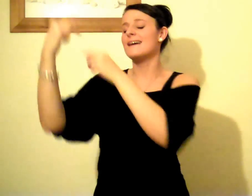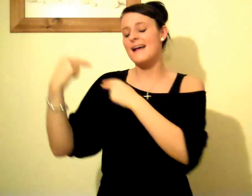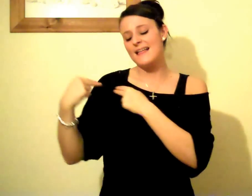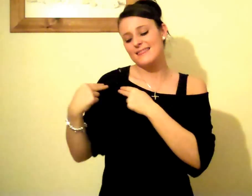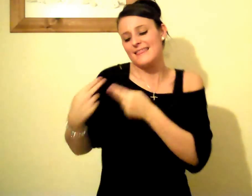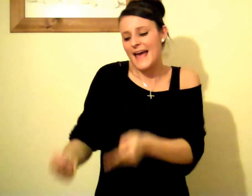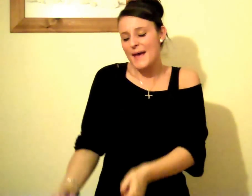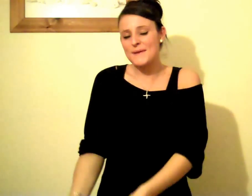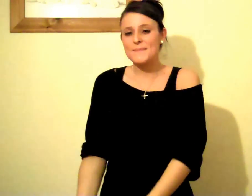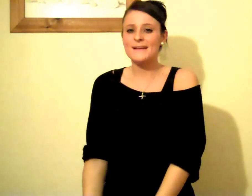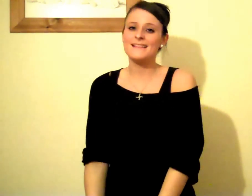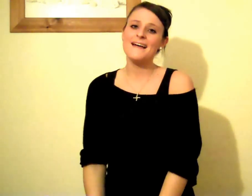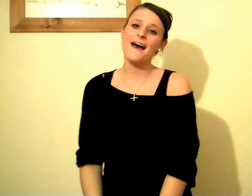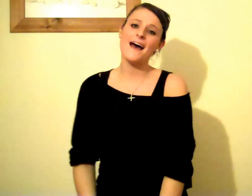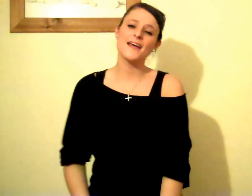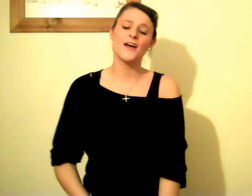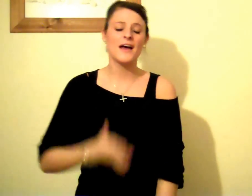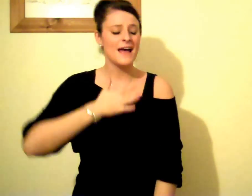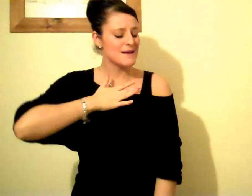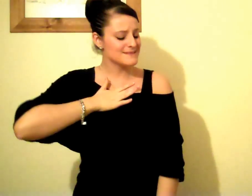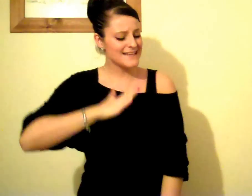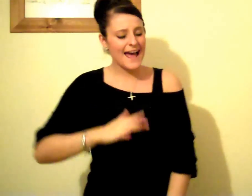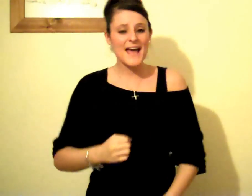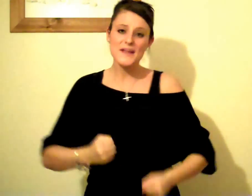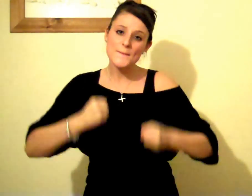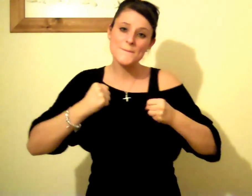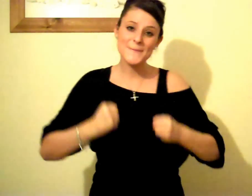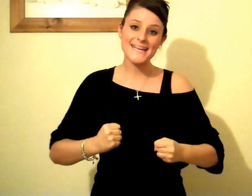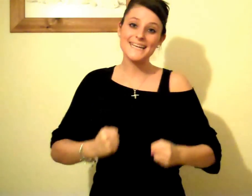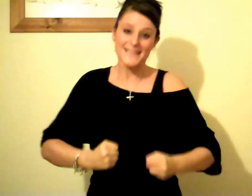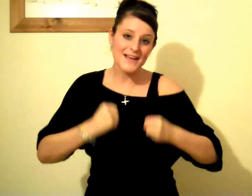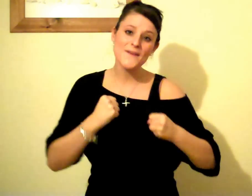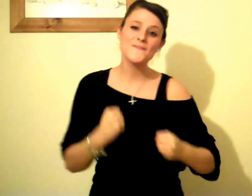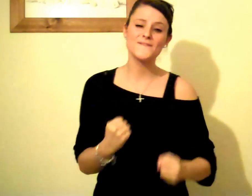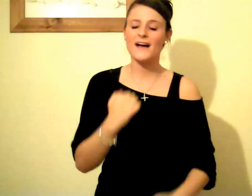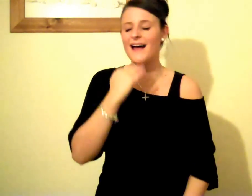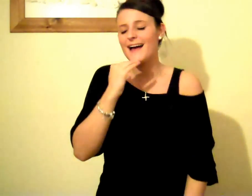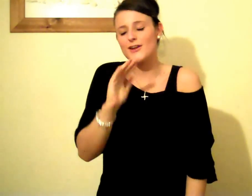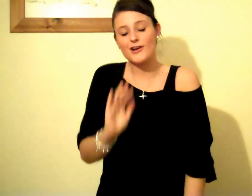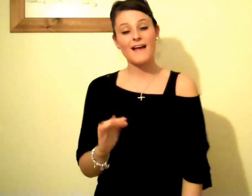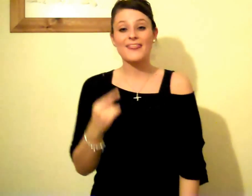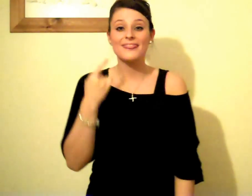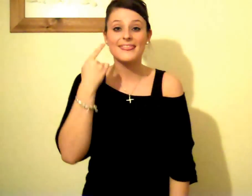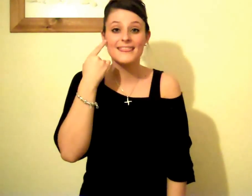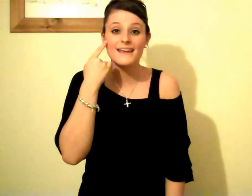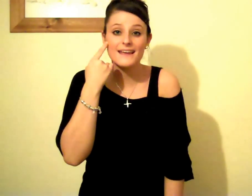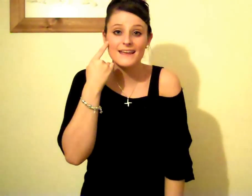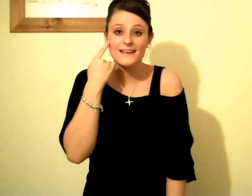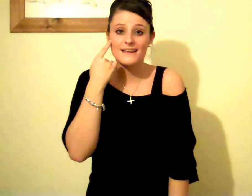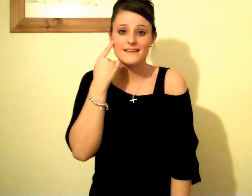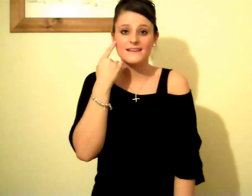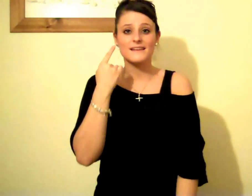Let me be lighter I'm tired of being a fighter I think